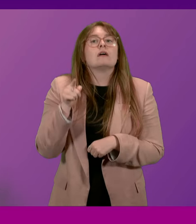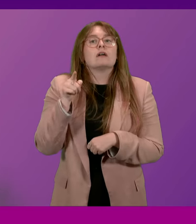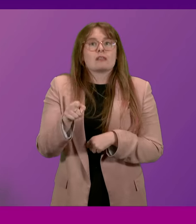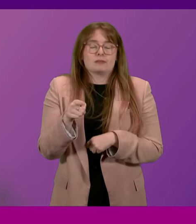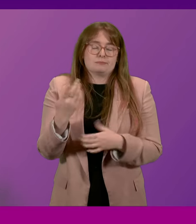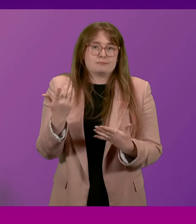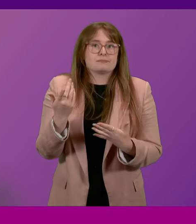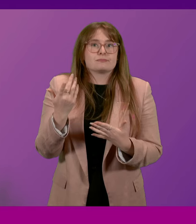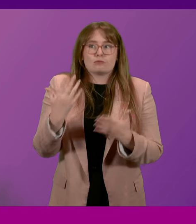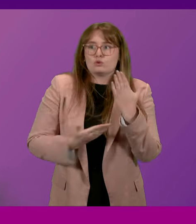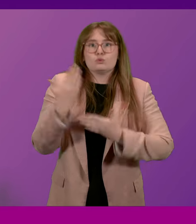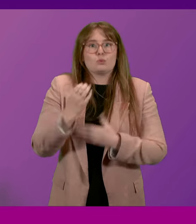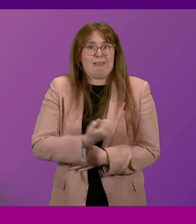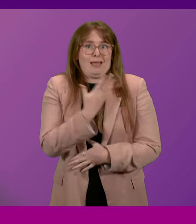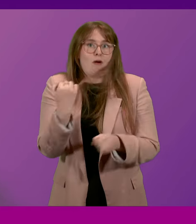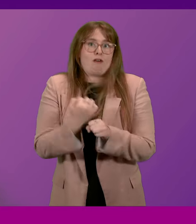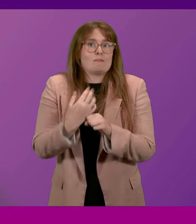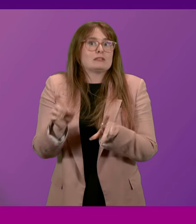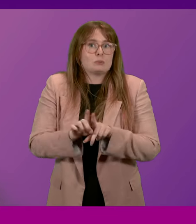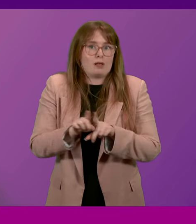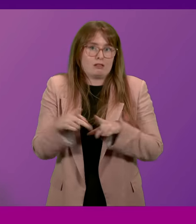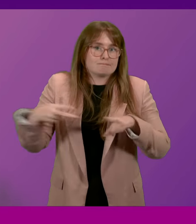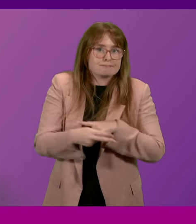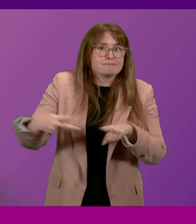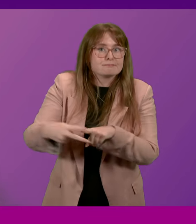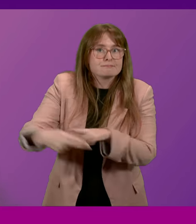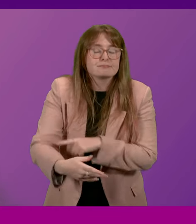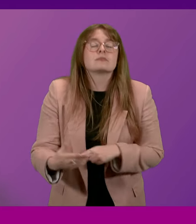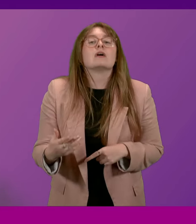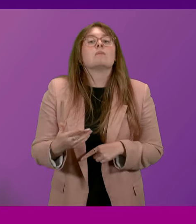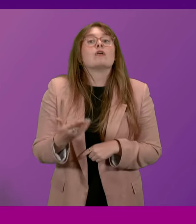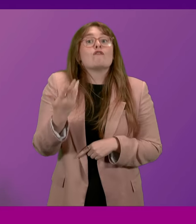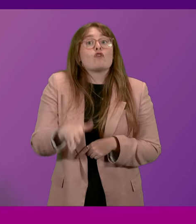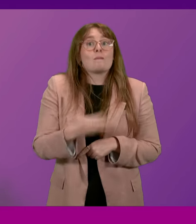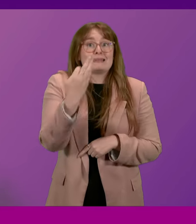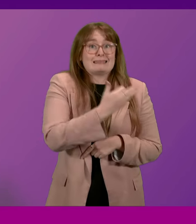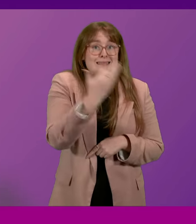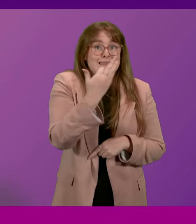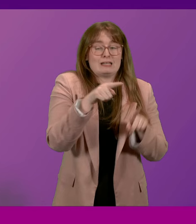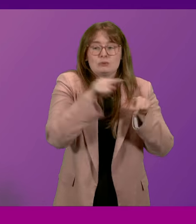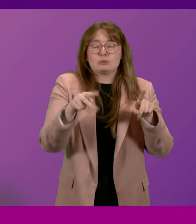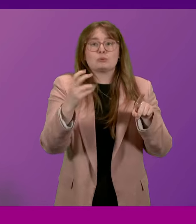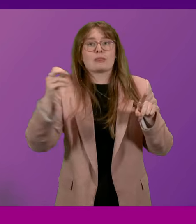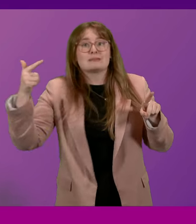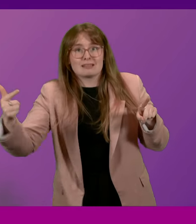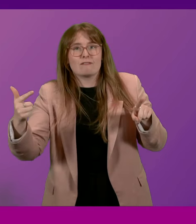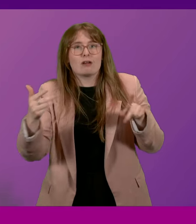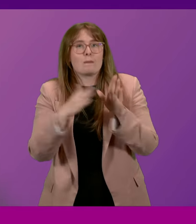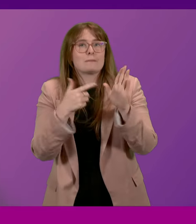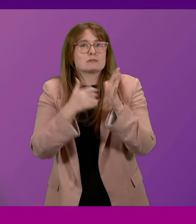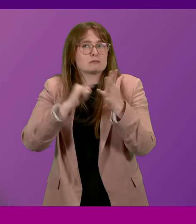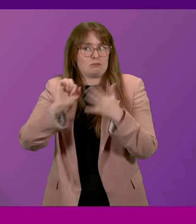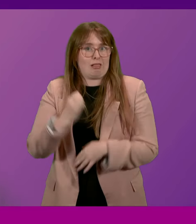of austerity under the new Labour government. Now, between 1999 and 2007, when Mr Sarwar's